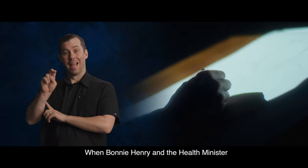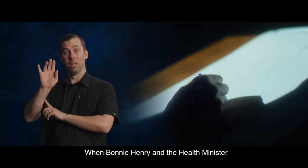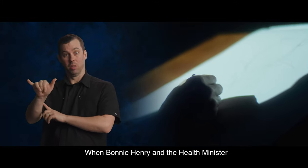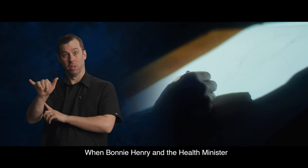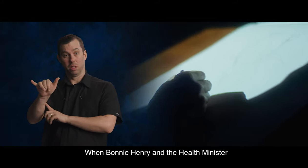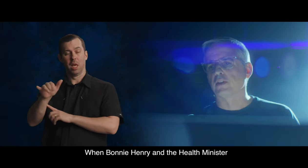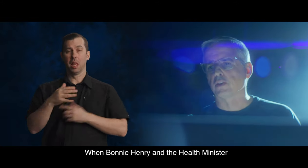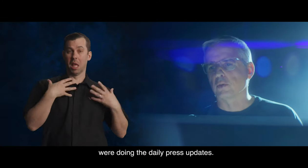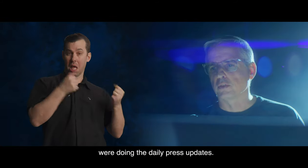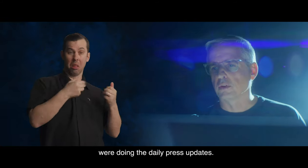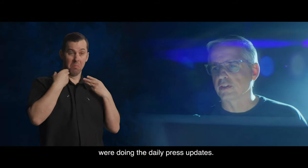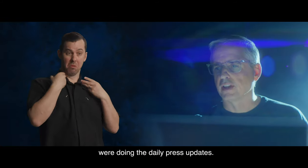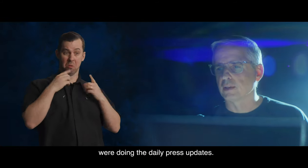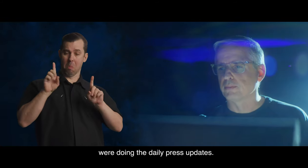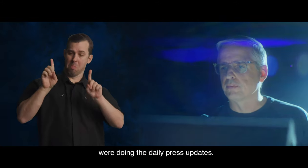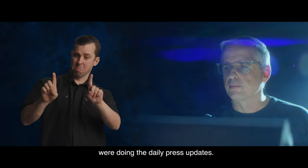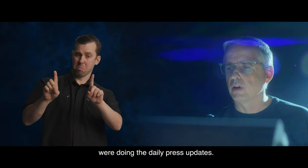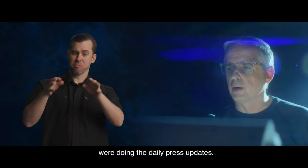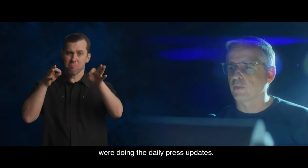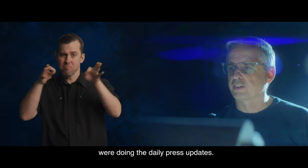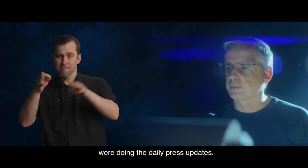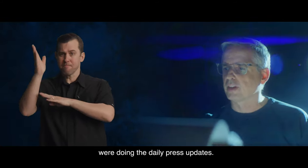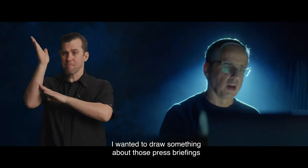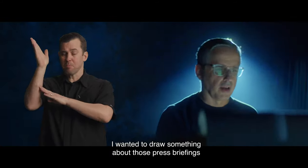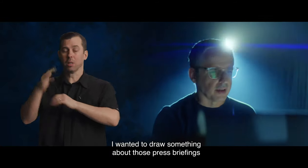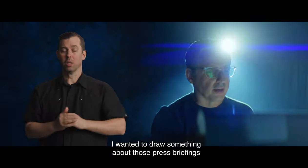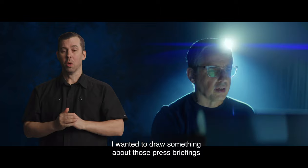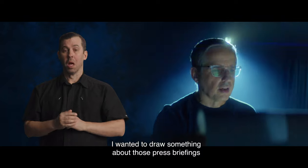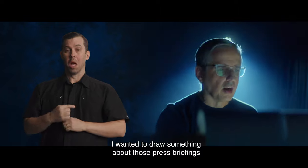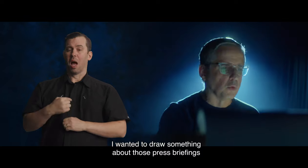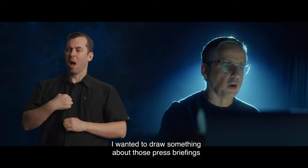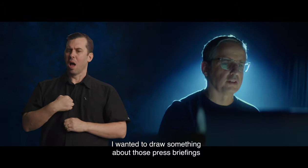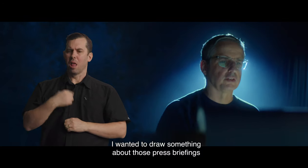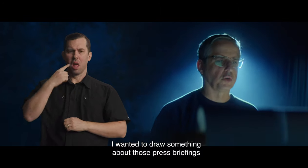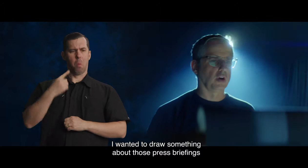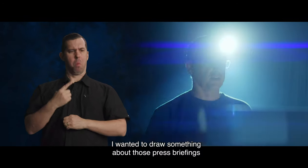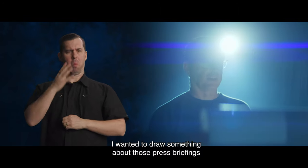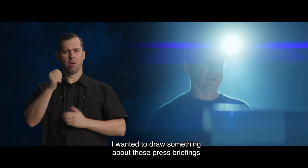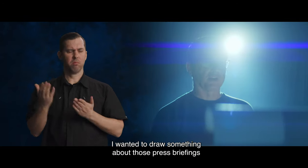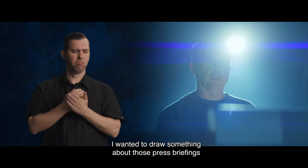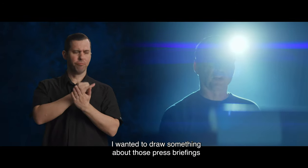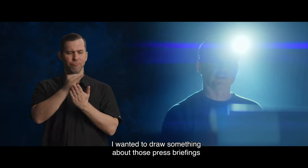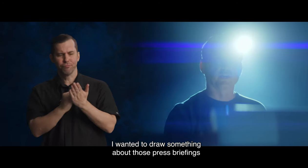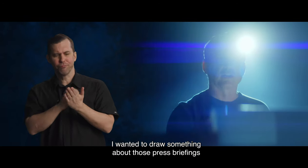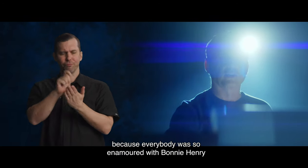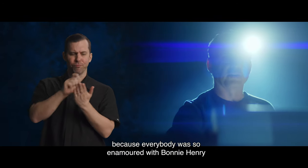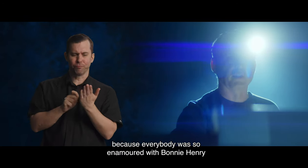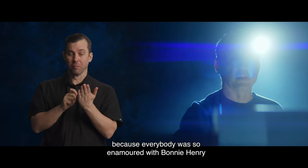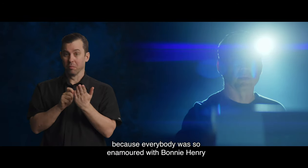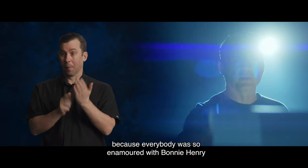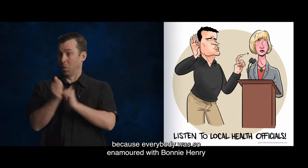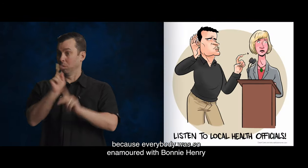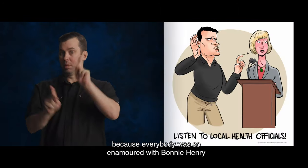the health minister were doing the daily press updates. I wanted to draw something about those press briefings